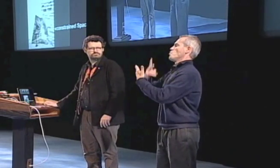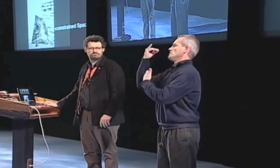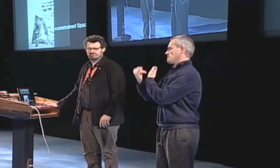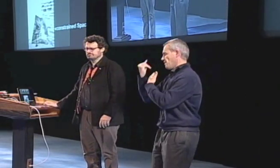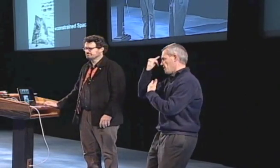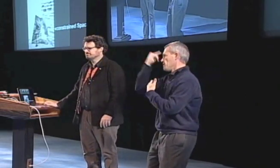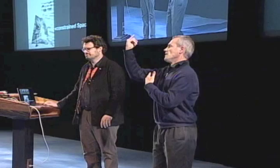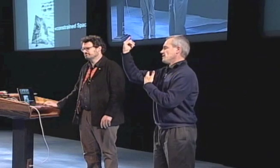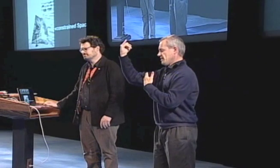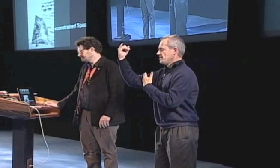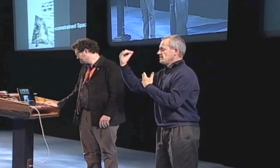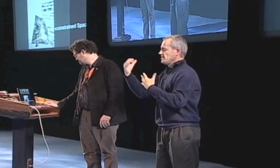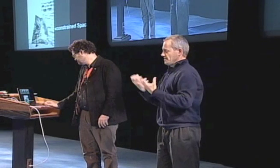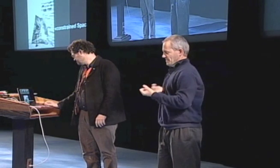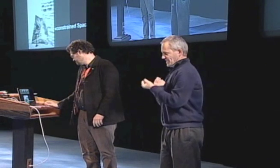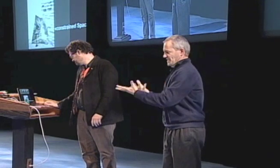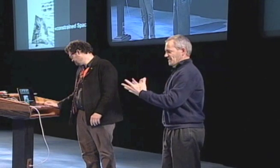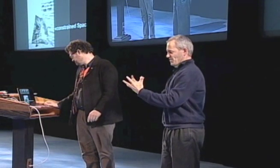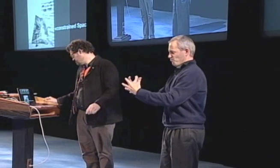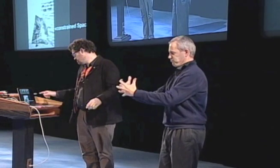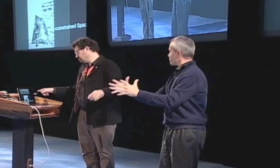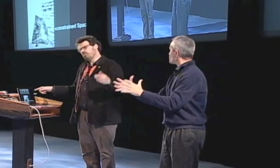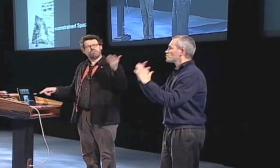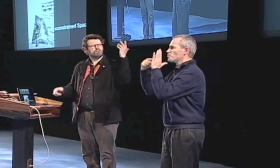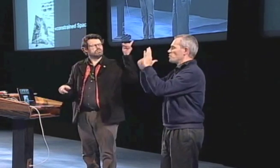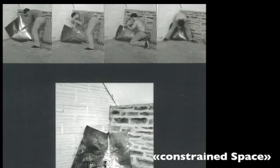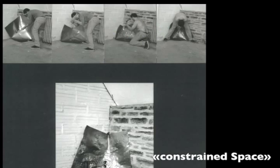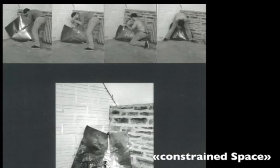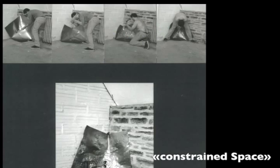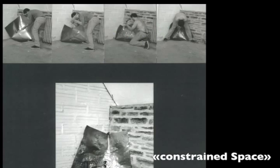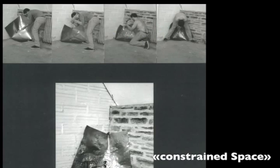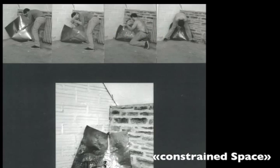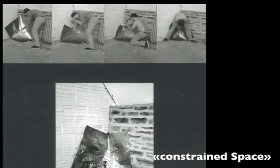wanted. That was a project that I had had an idea of.